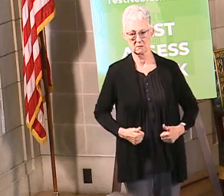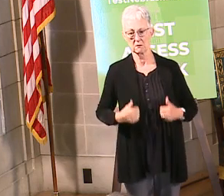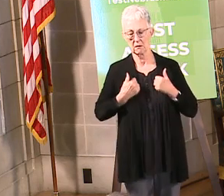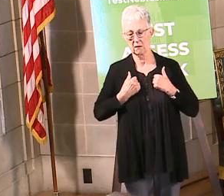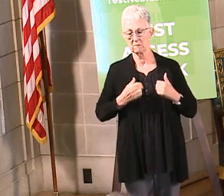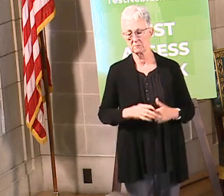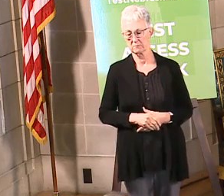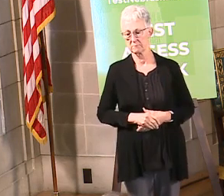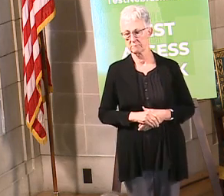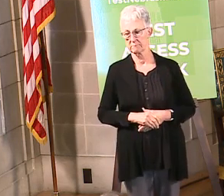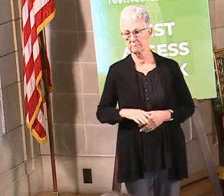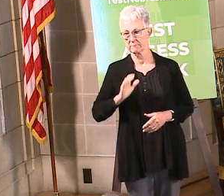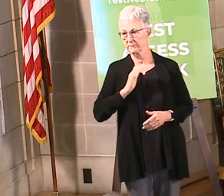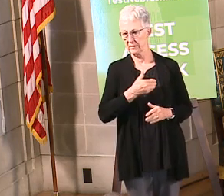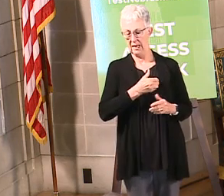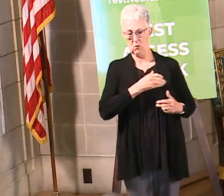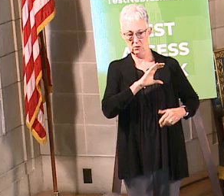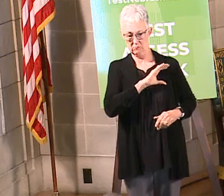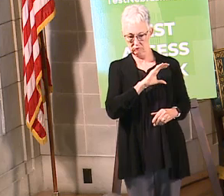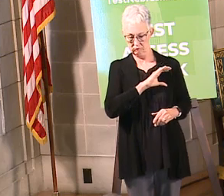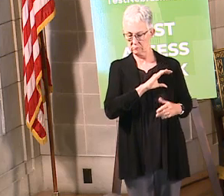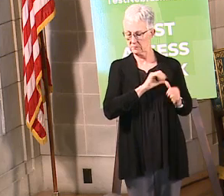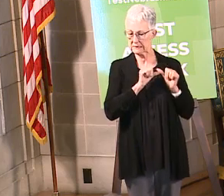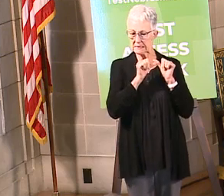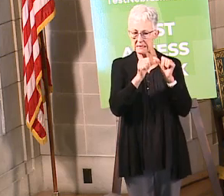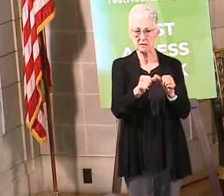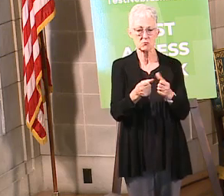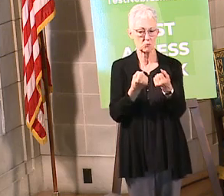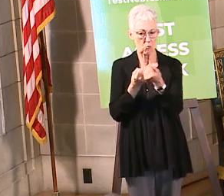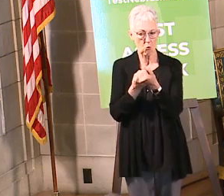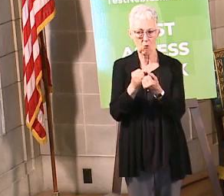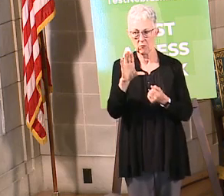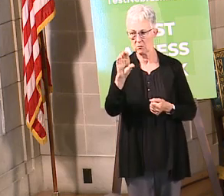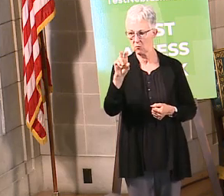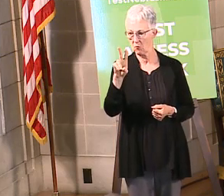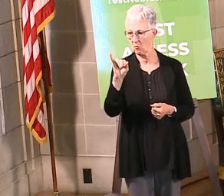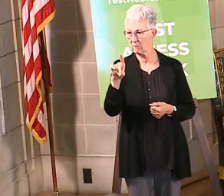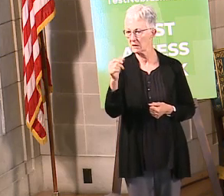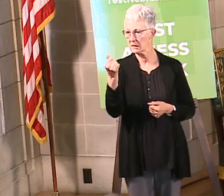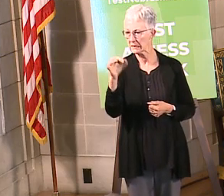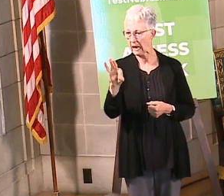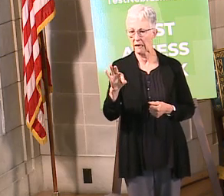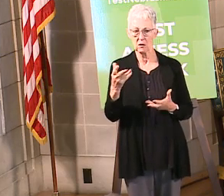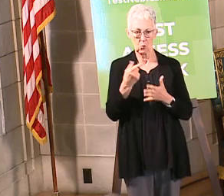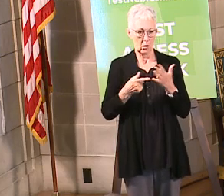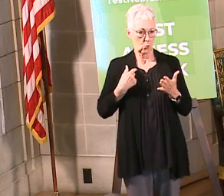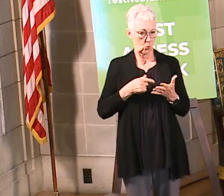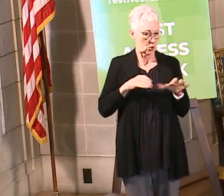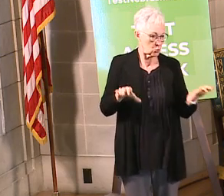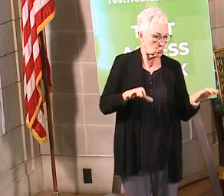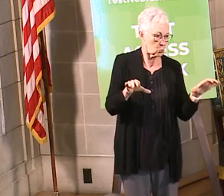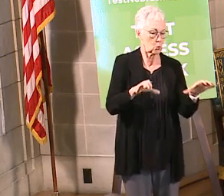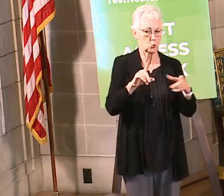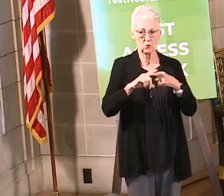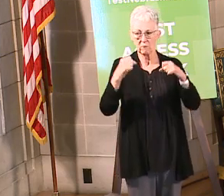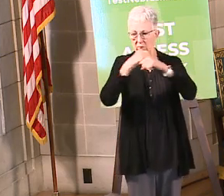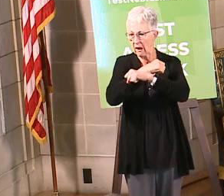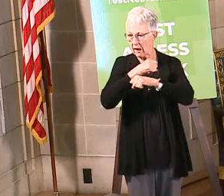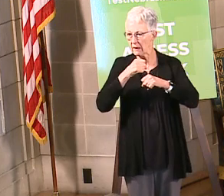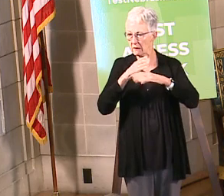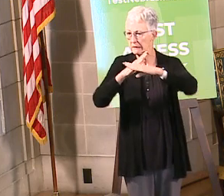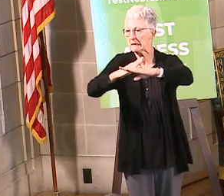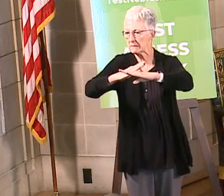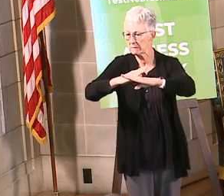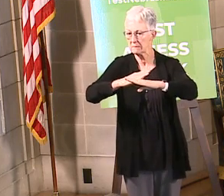continue to support the state's COVID-19 efforts in several ways, while at the same time keeping up with our daily efforts